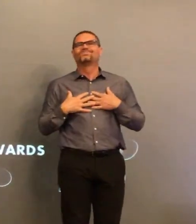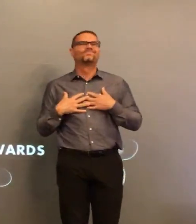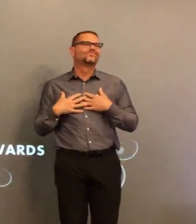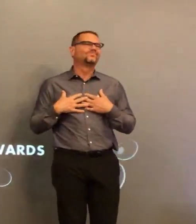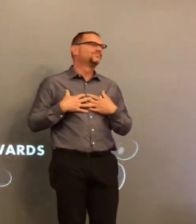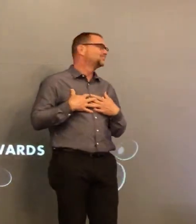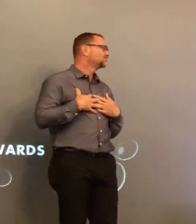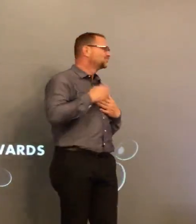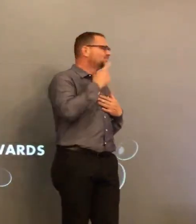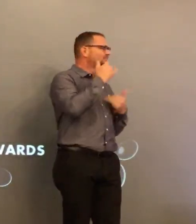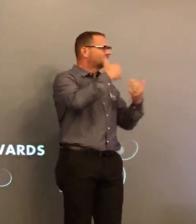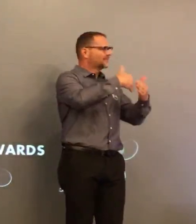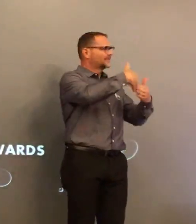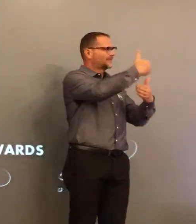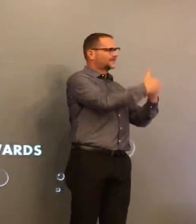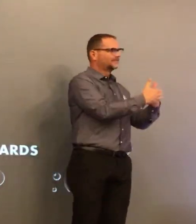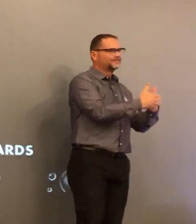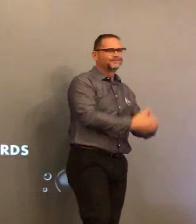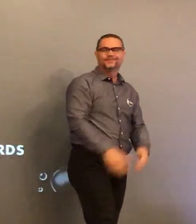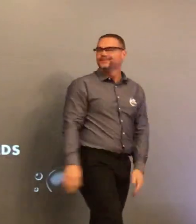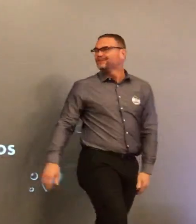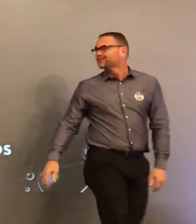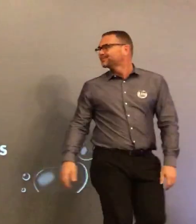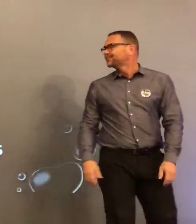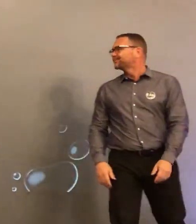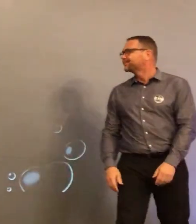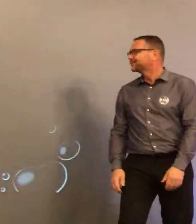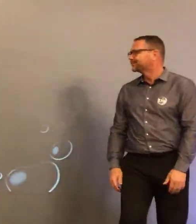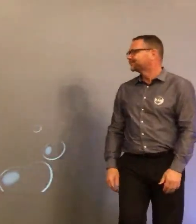Thank you so much. That was an inspiring song.